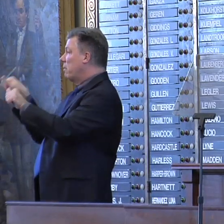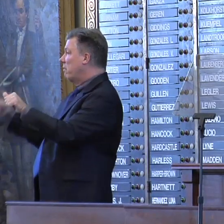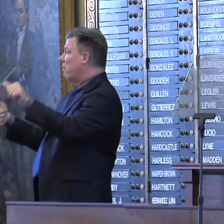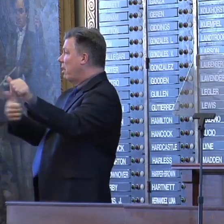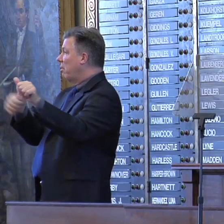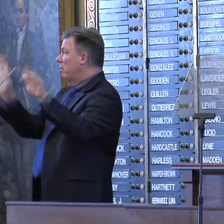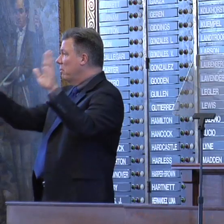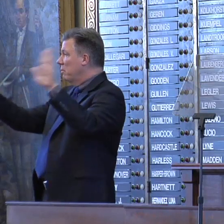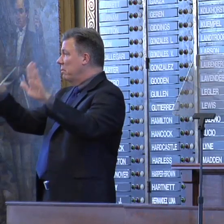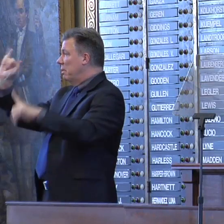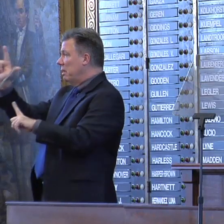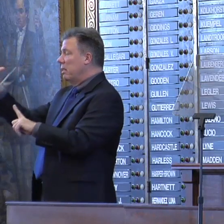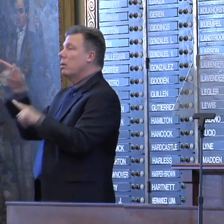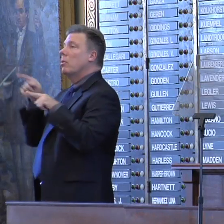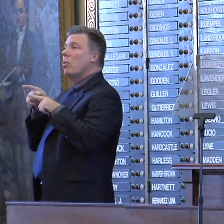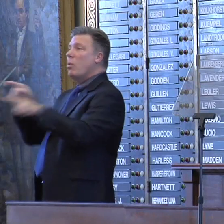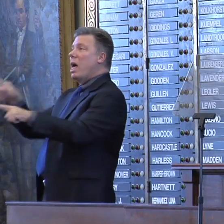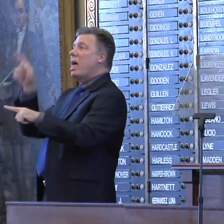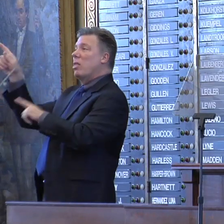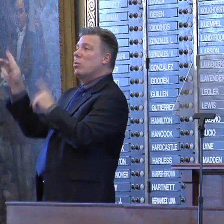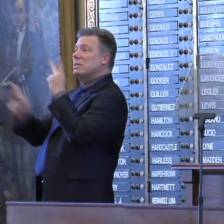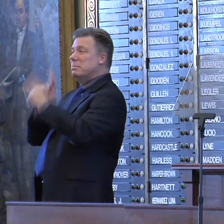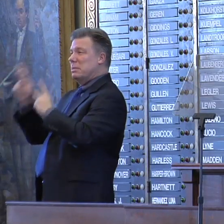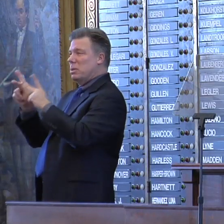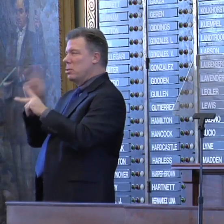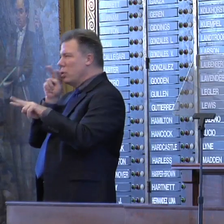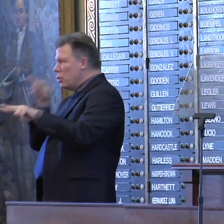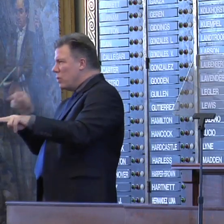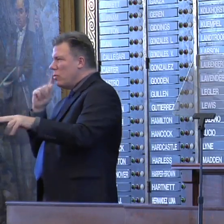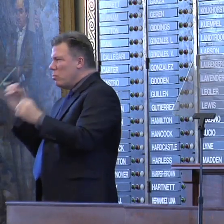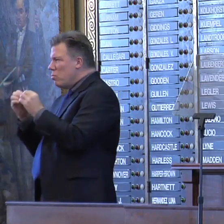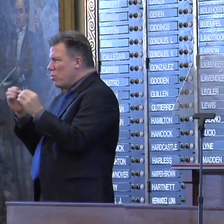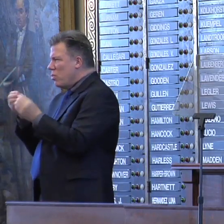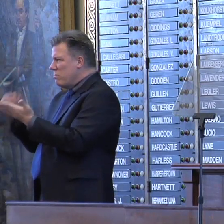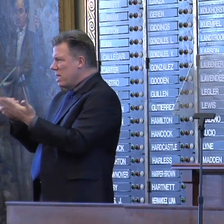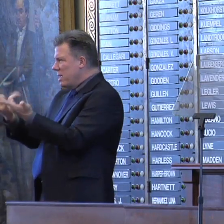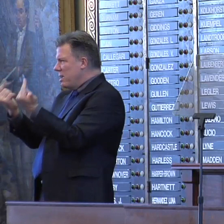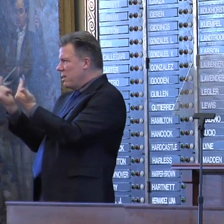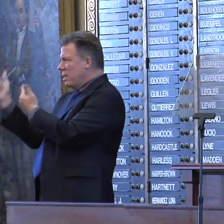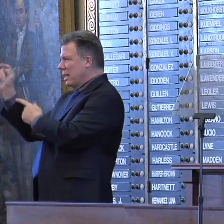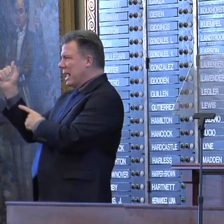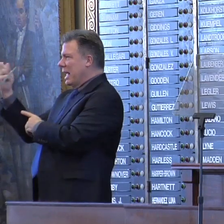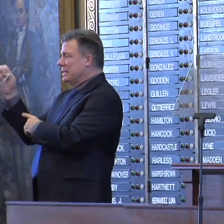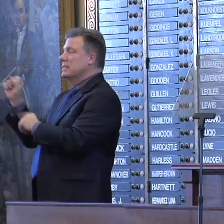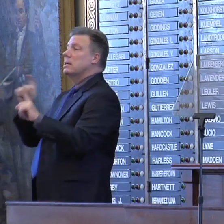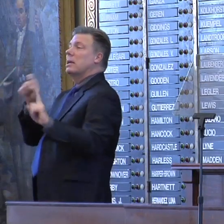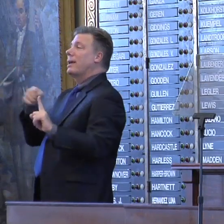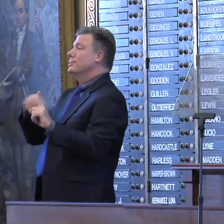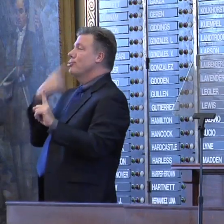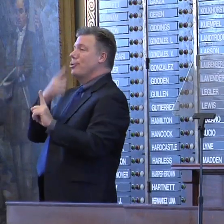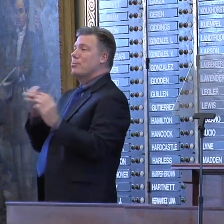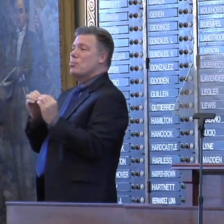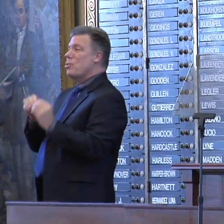states dig deeper into their citizens' wallets, Texas looks even better by comparison. I can assure you